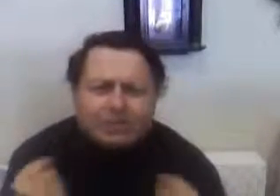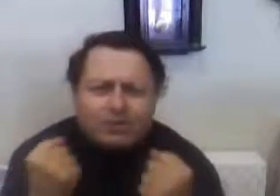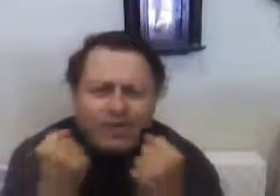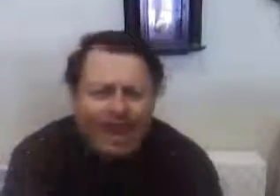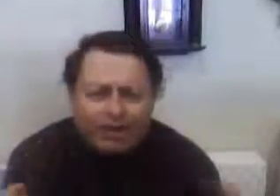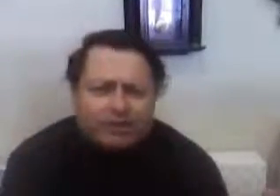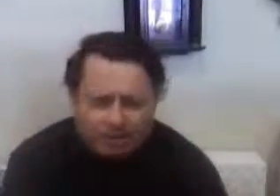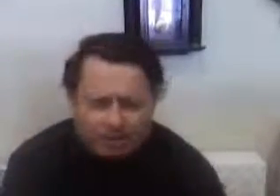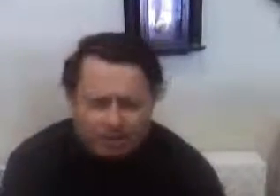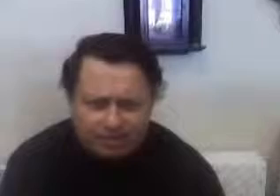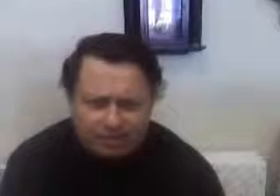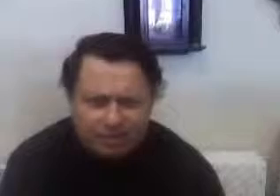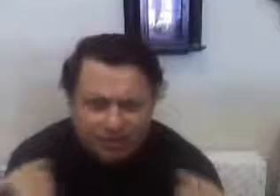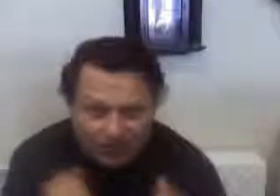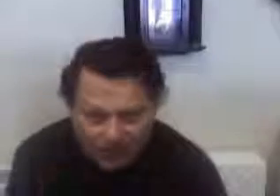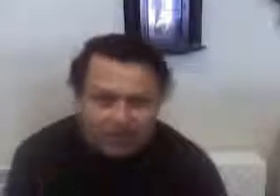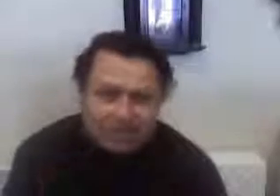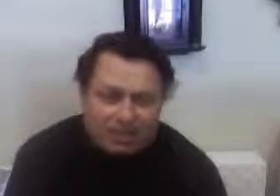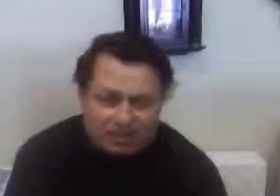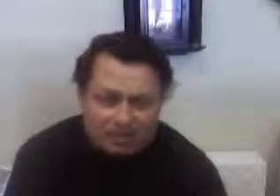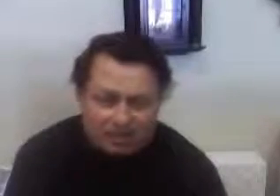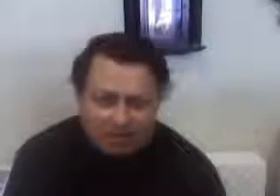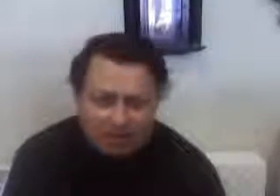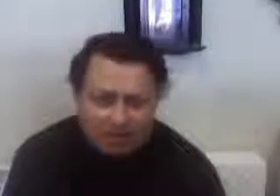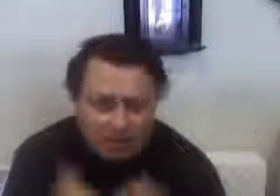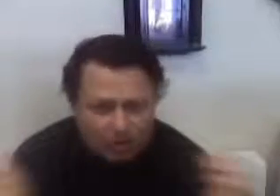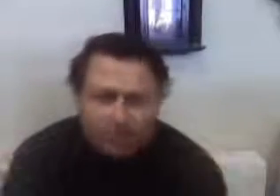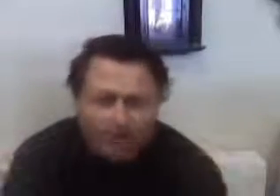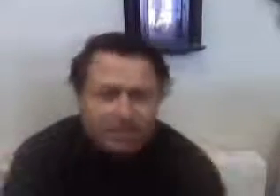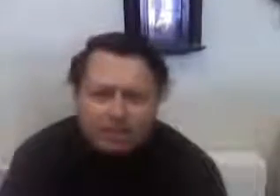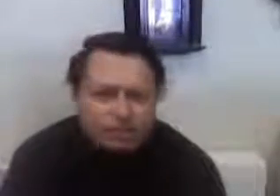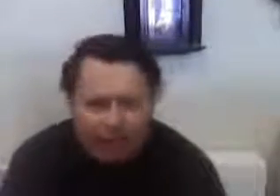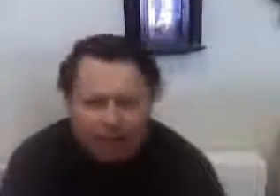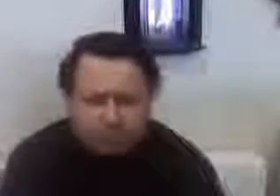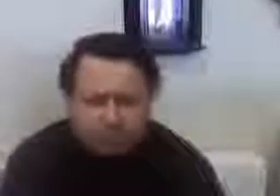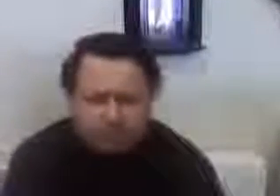to counter this, to fix this, to correct these problems.